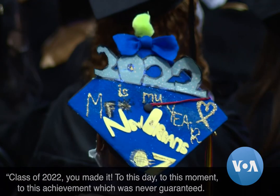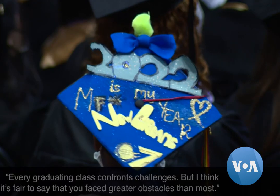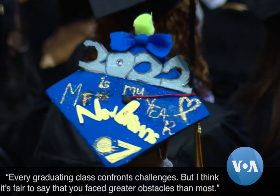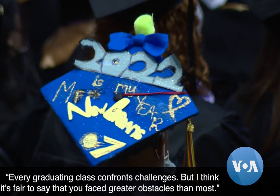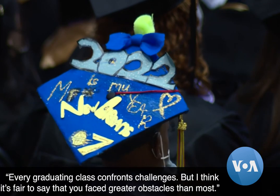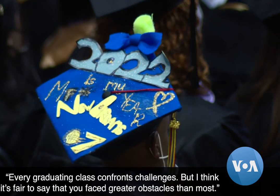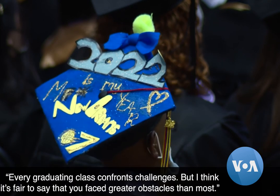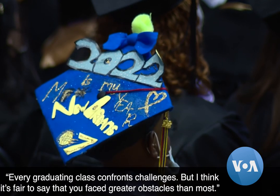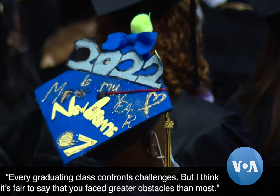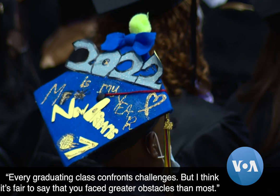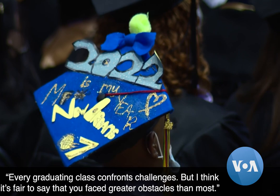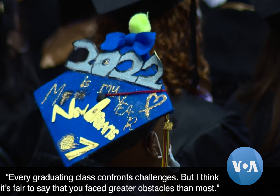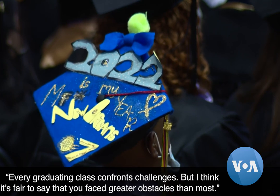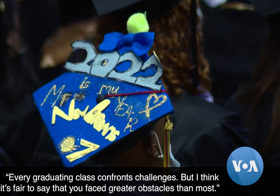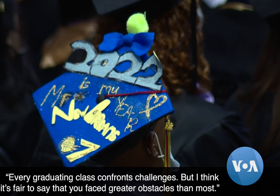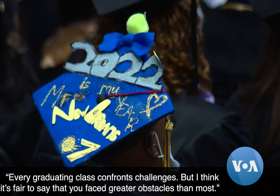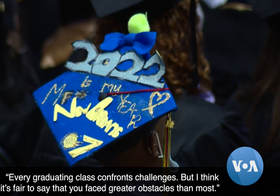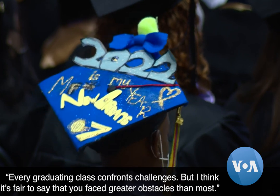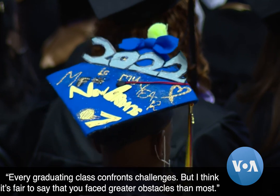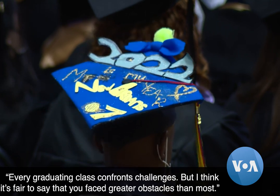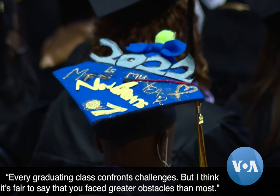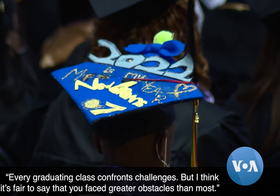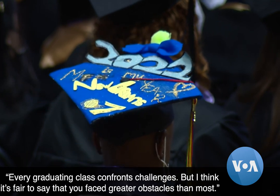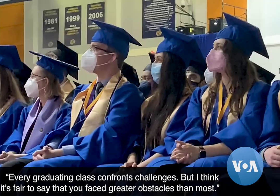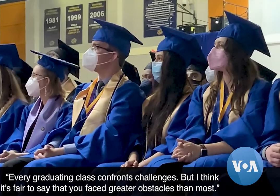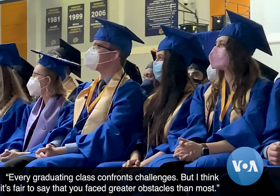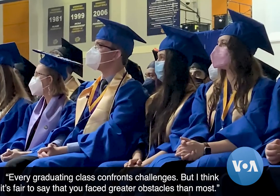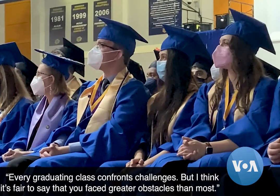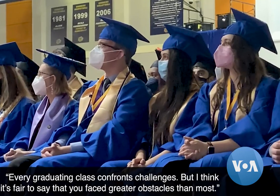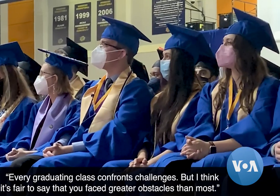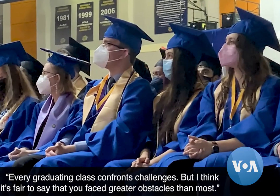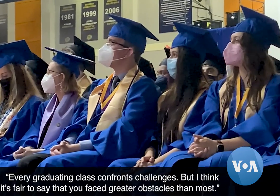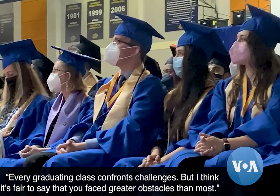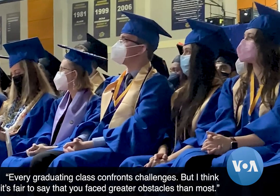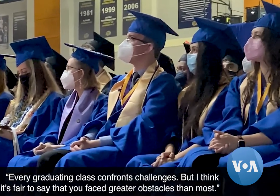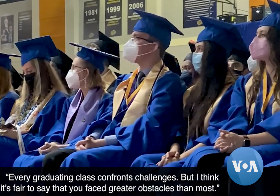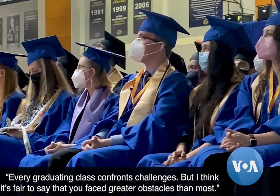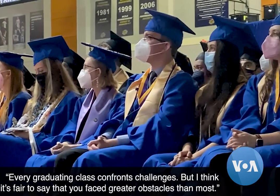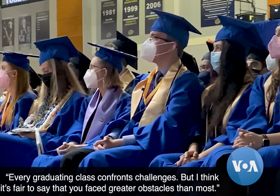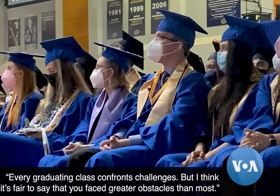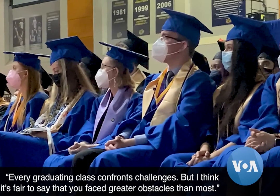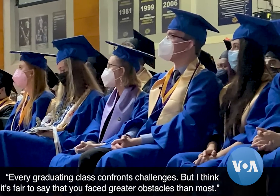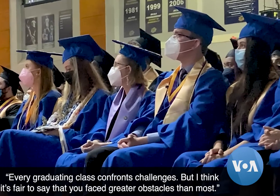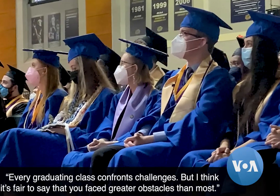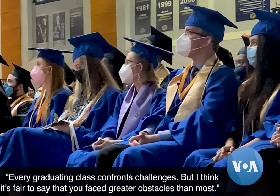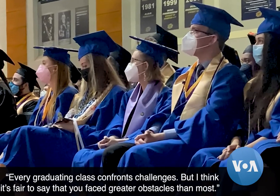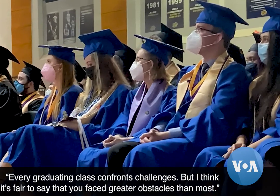Every graduating class confronts challenges, but I think it's fair to say that you face greater obstacles than